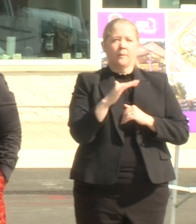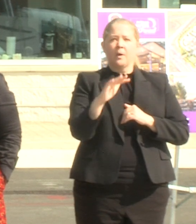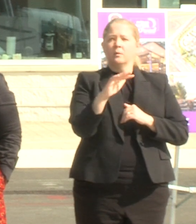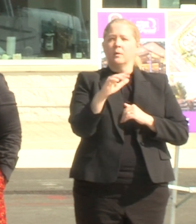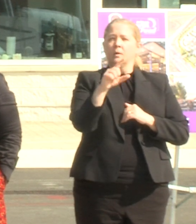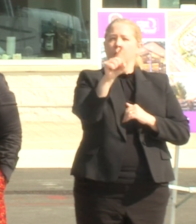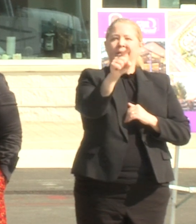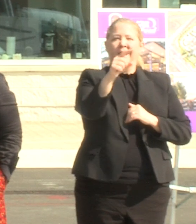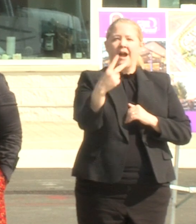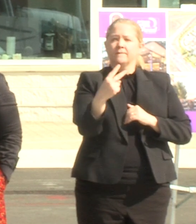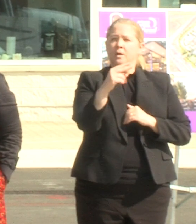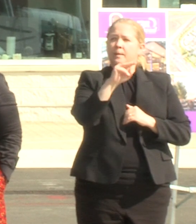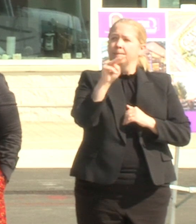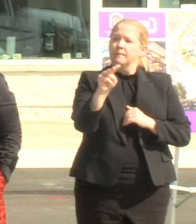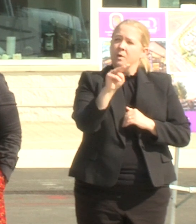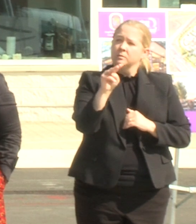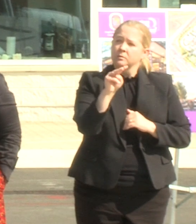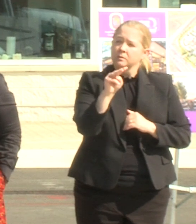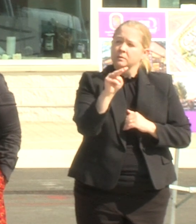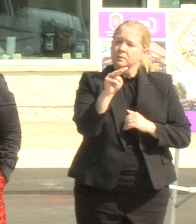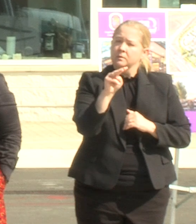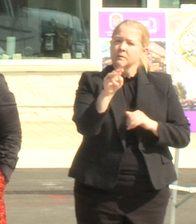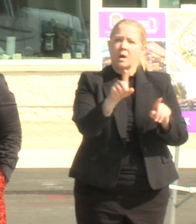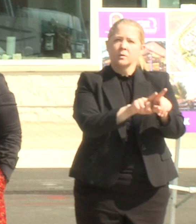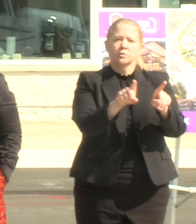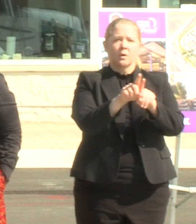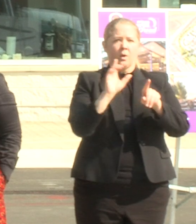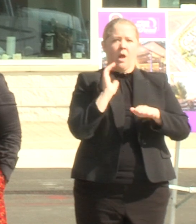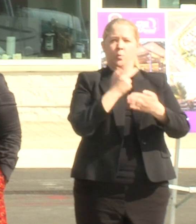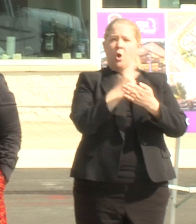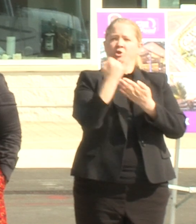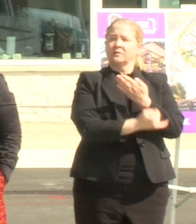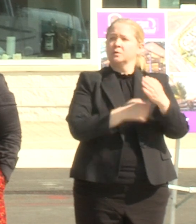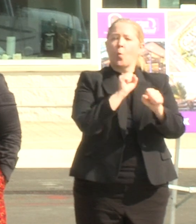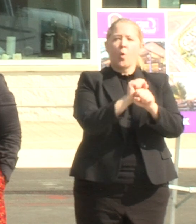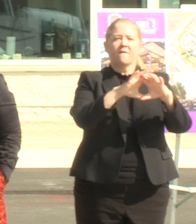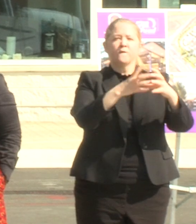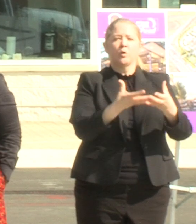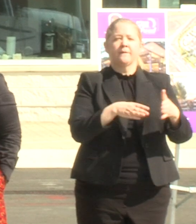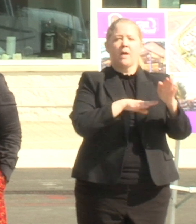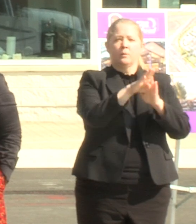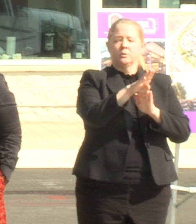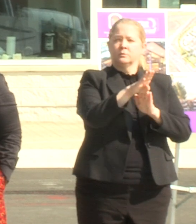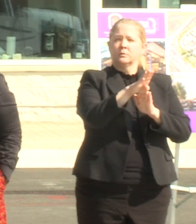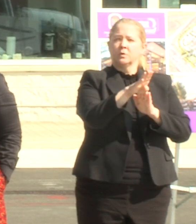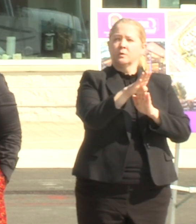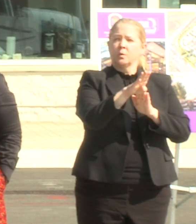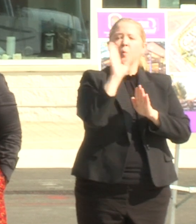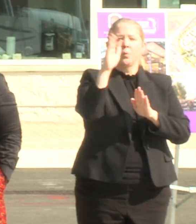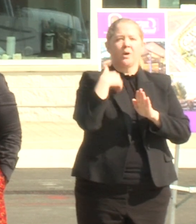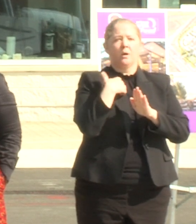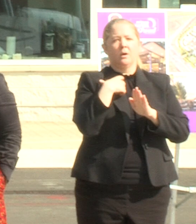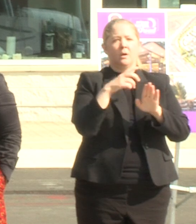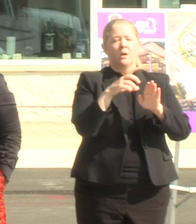annually uh back into the conference and also our project is workforce development and we're slated to break ground